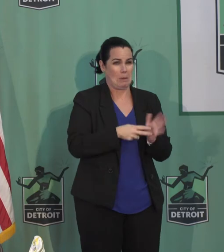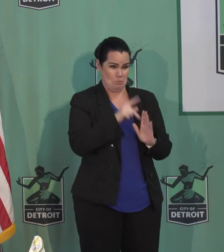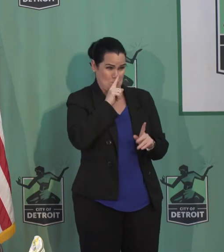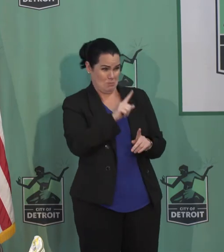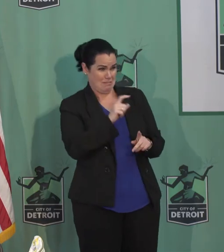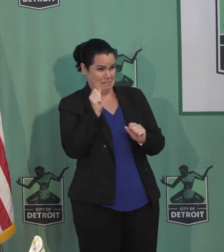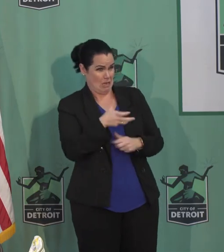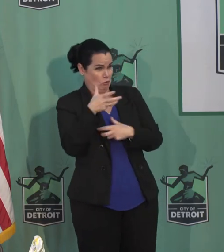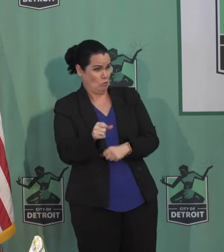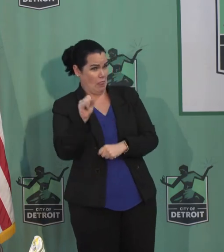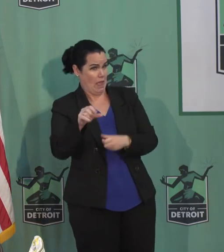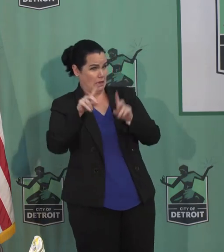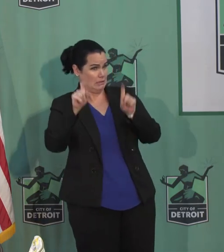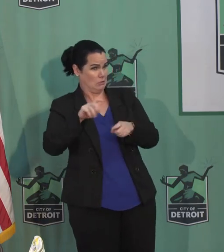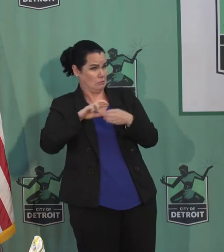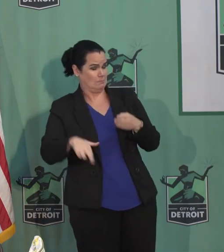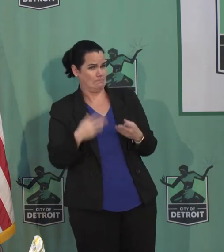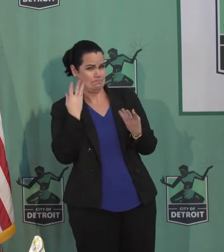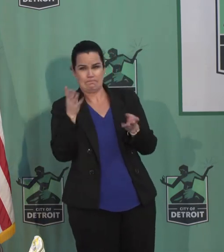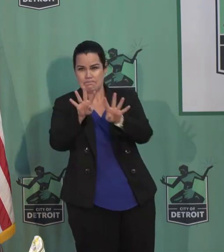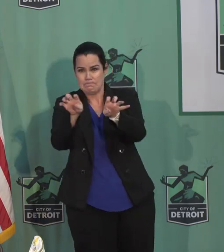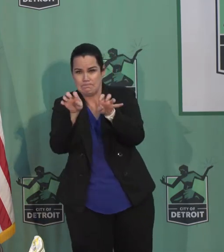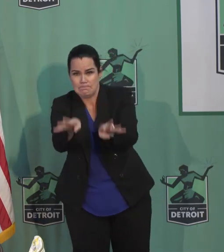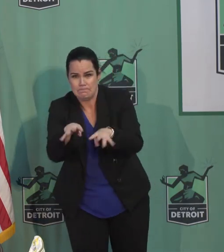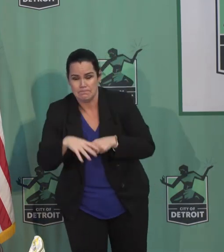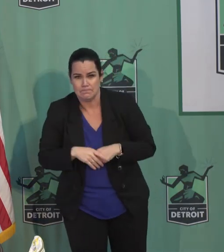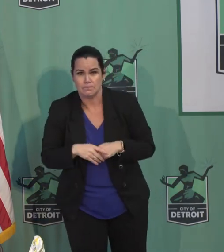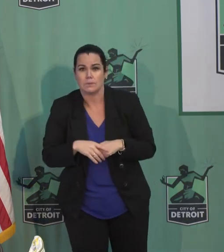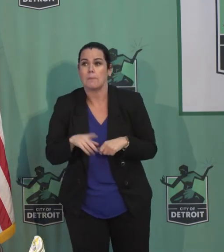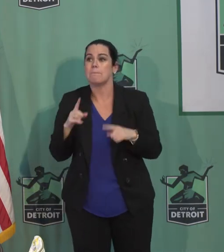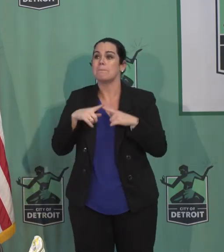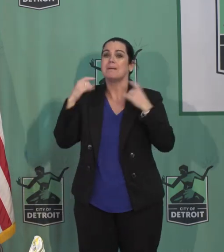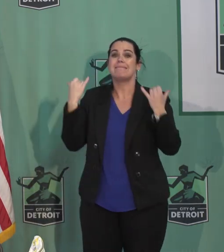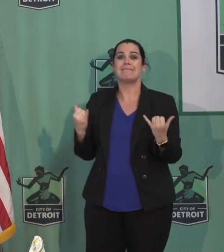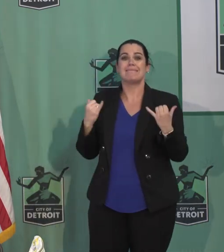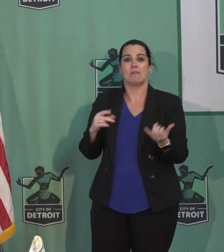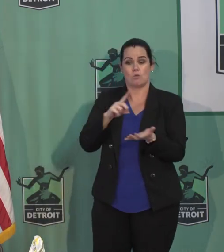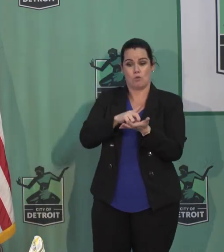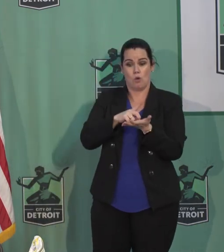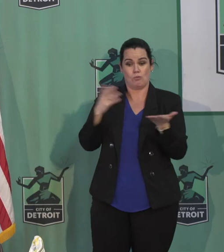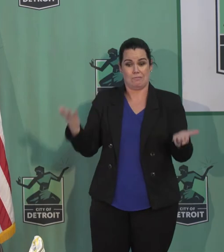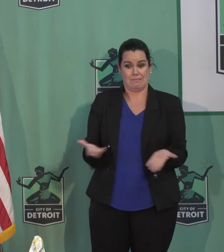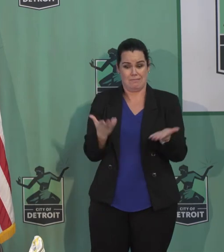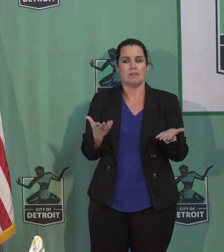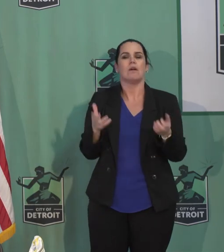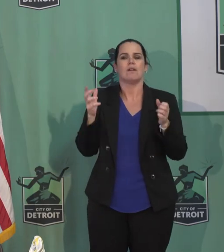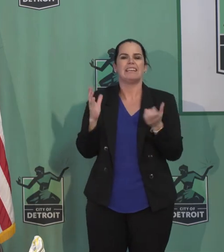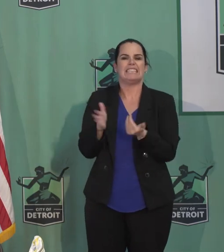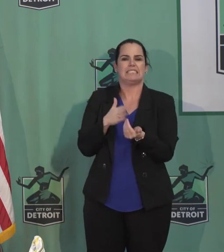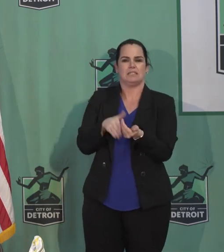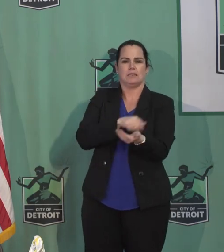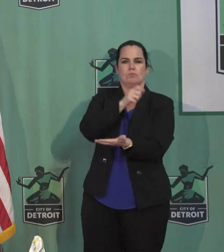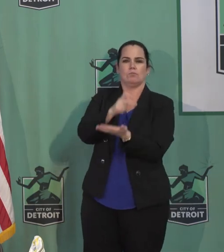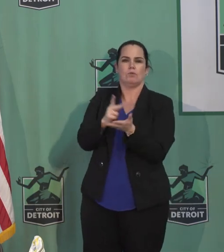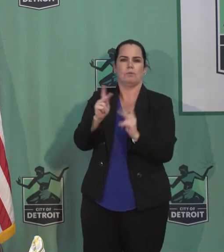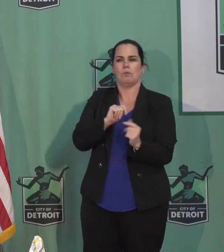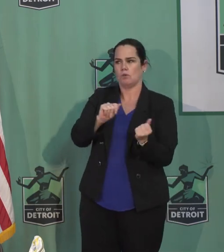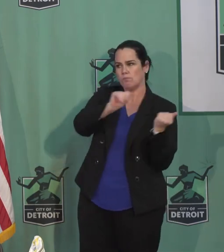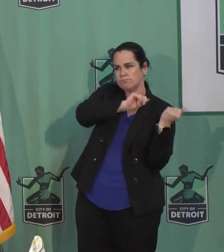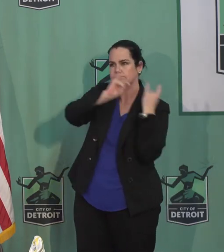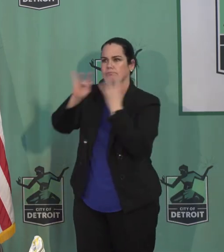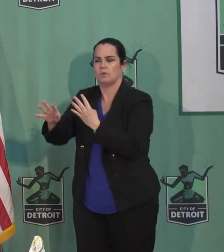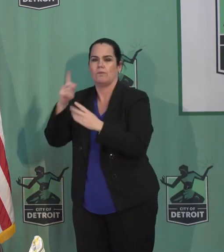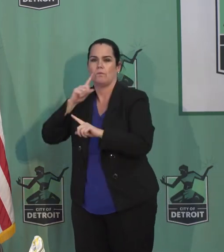is now much easier for doctors in southeastern Michigan to prescribe a test. And this is going to be our goal. I